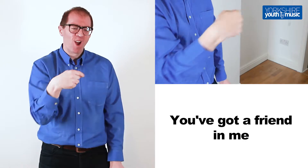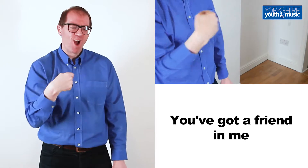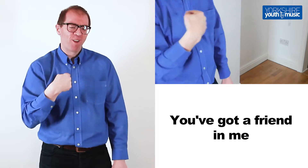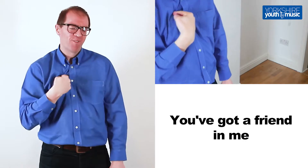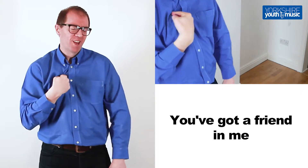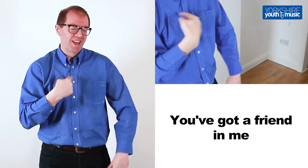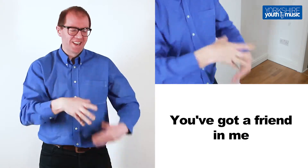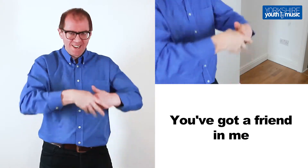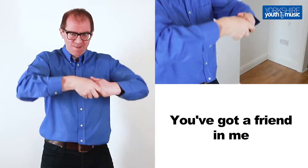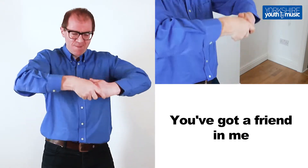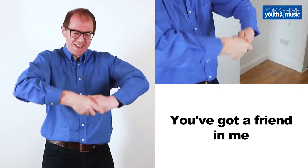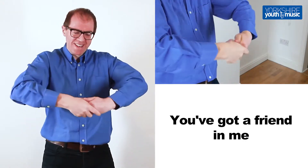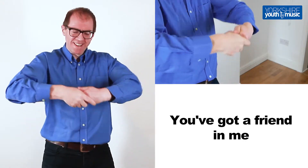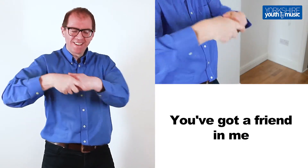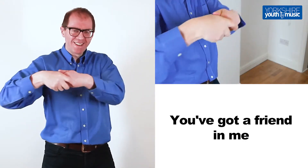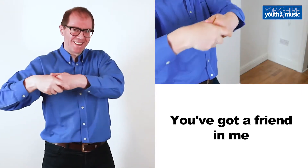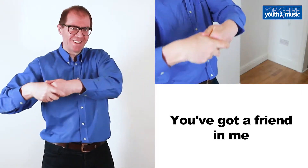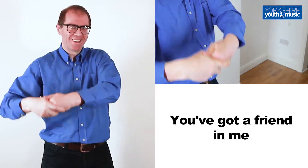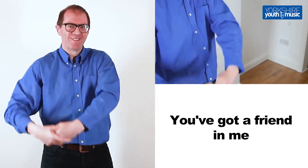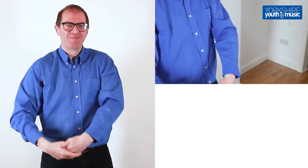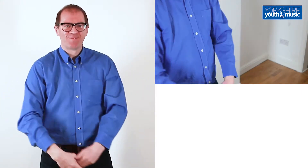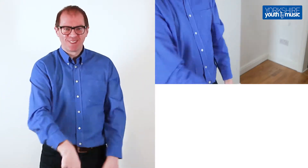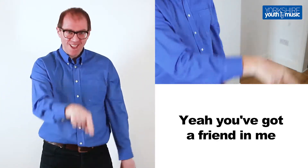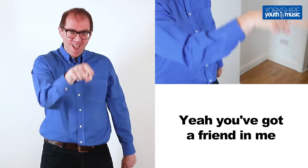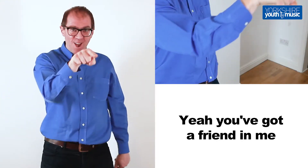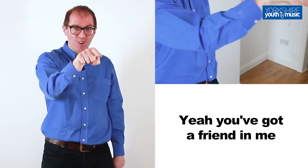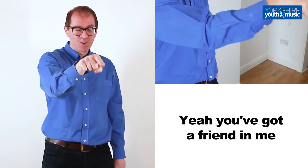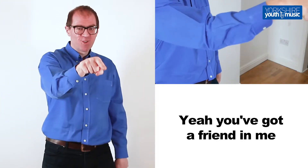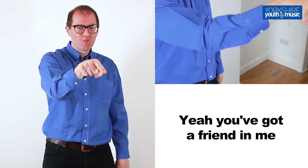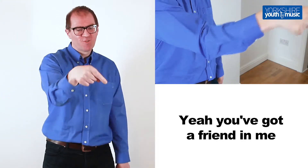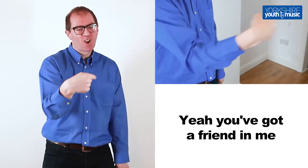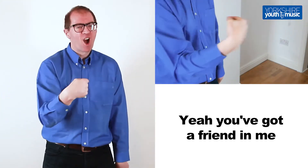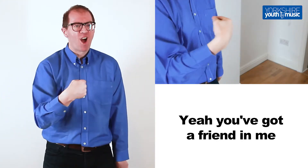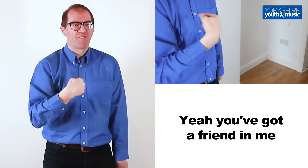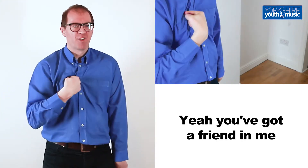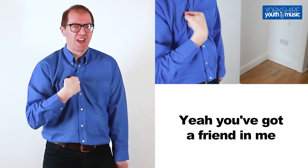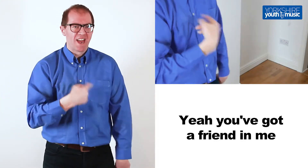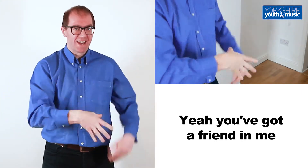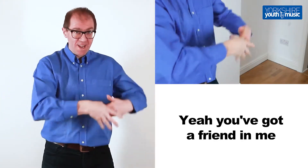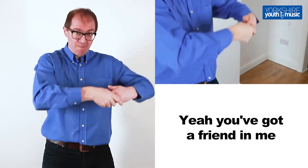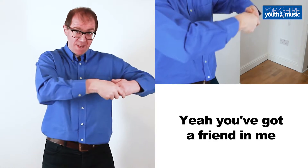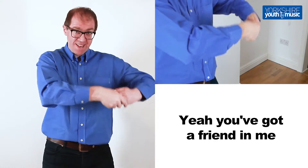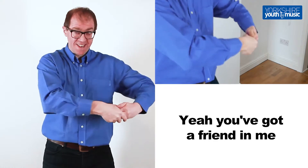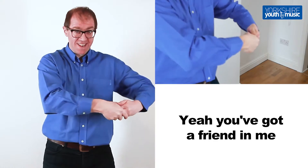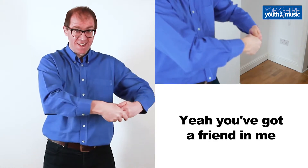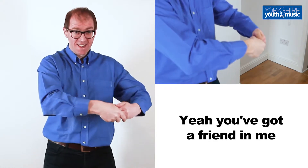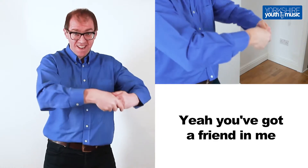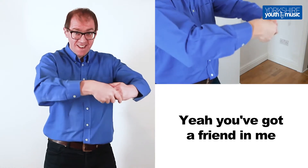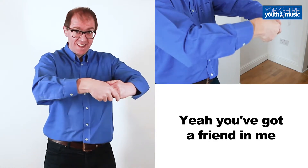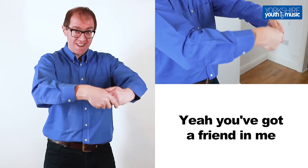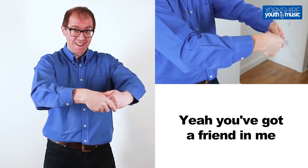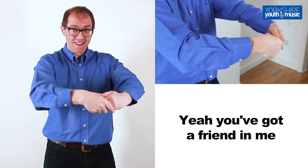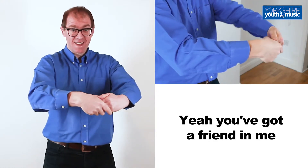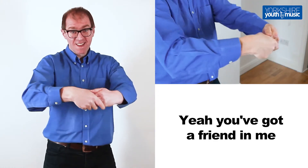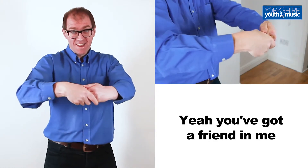You've got a friend in me Yeah, you've got a friend in me